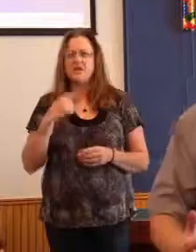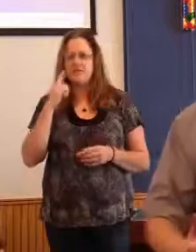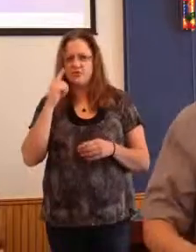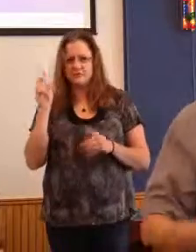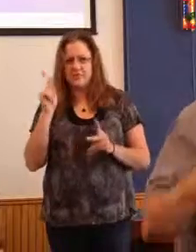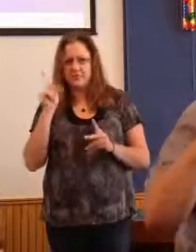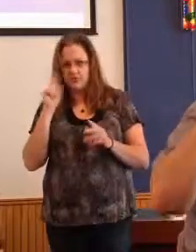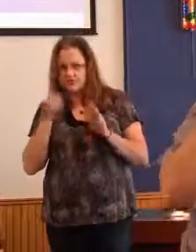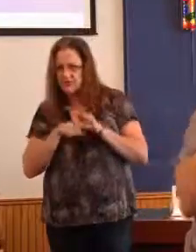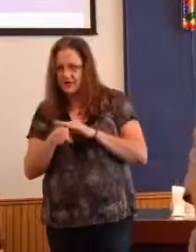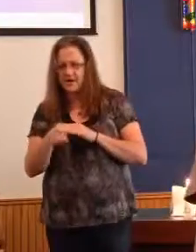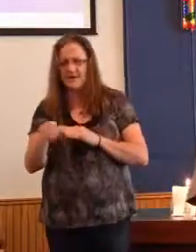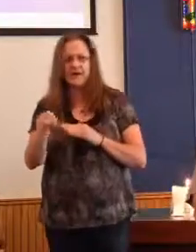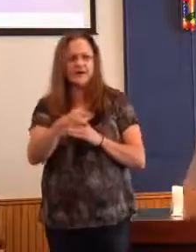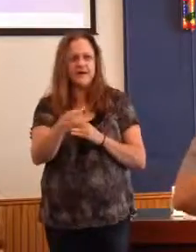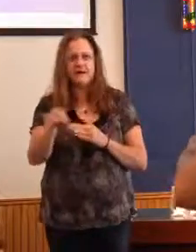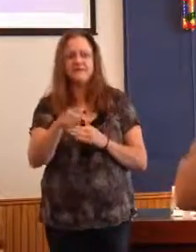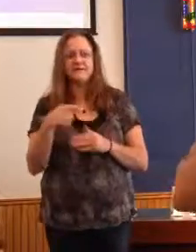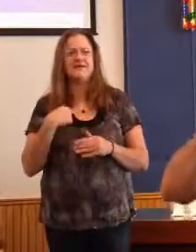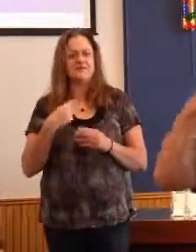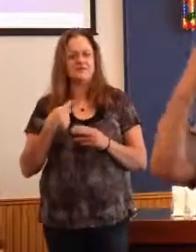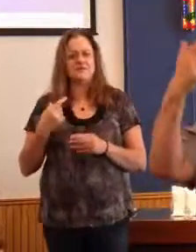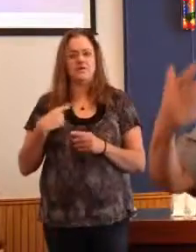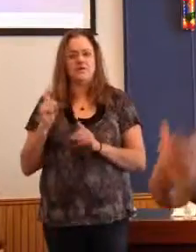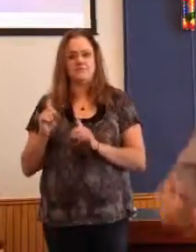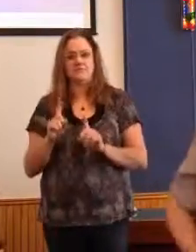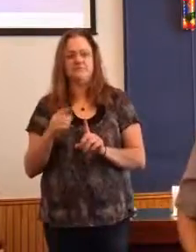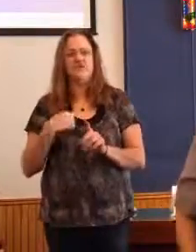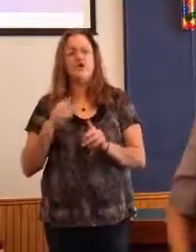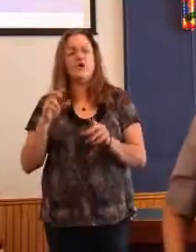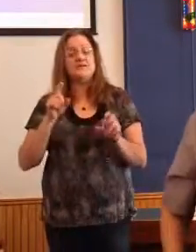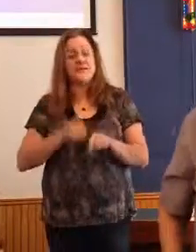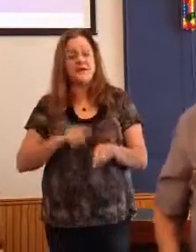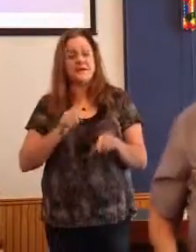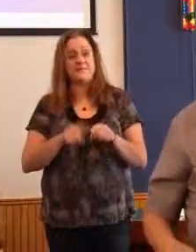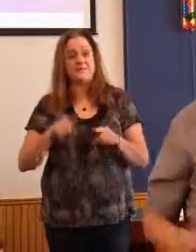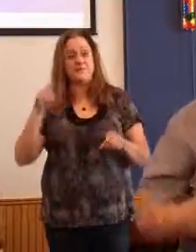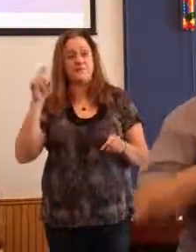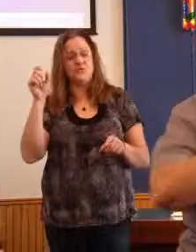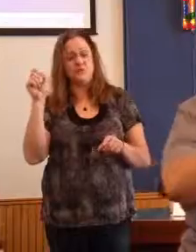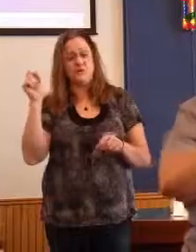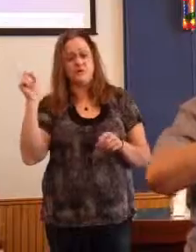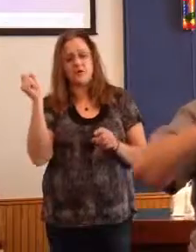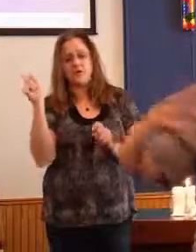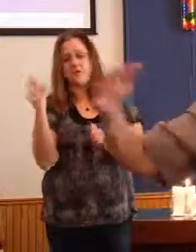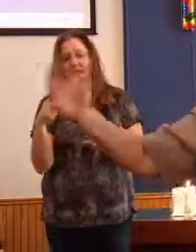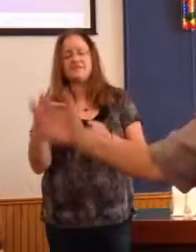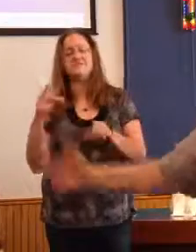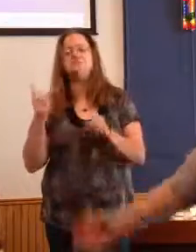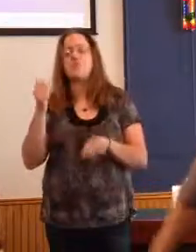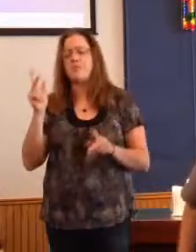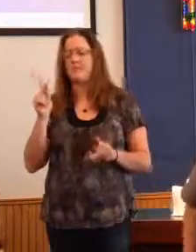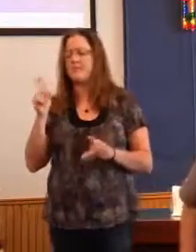right? When these spies are ready to return, most of them had checked it out and had said,